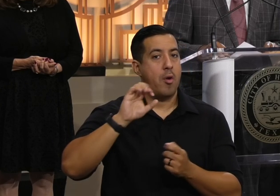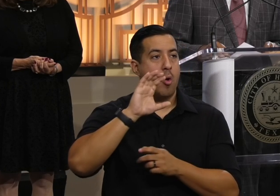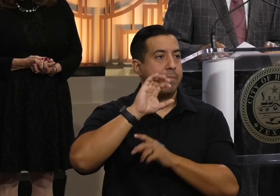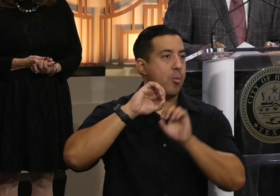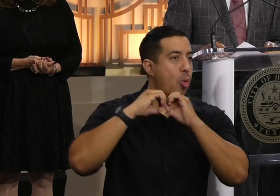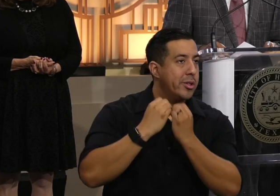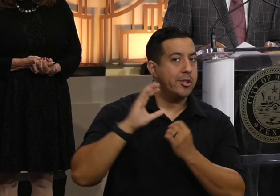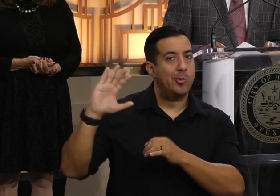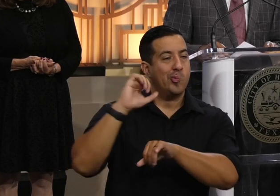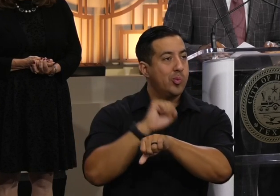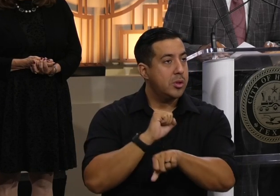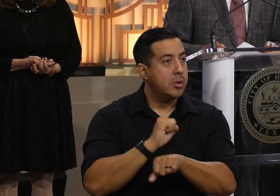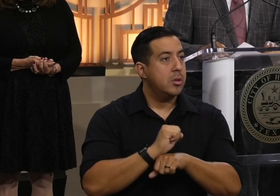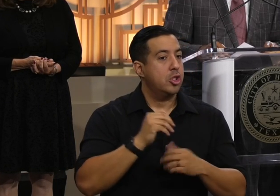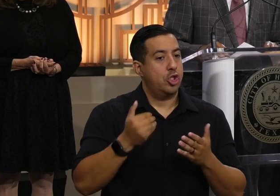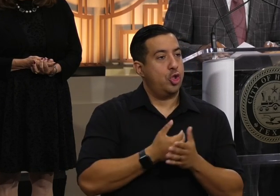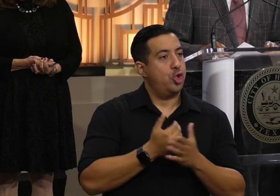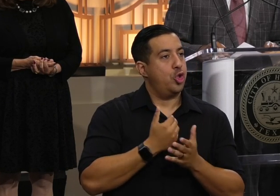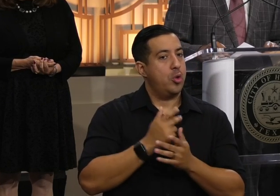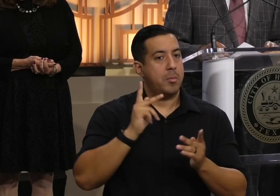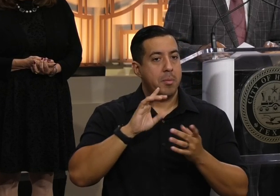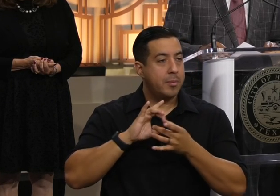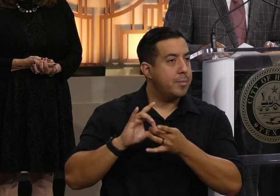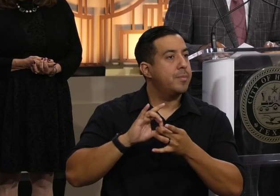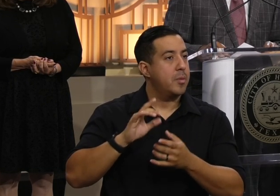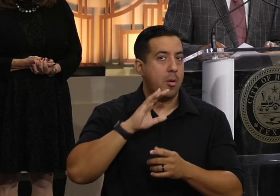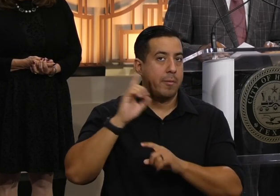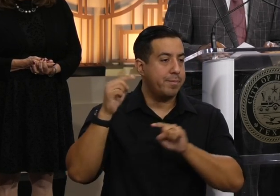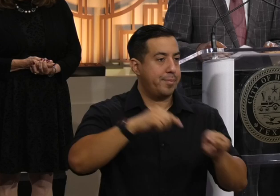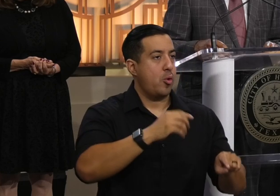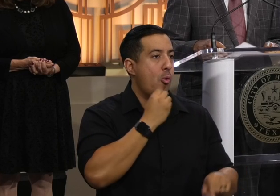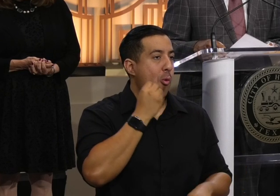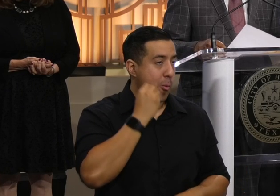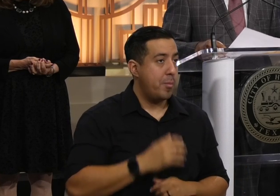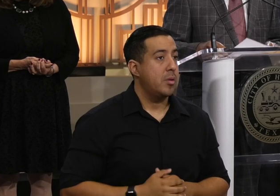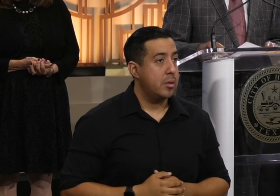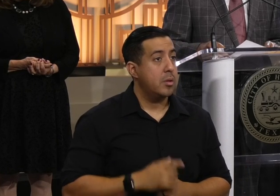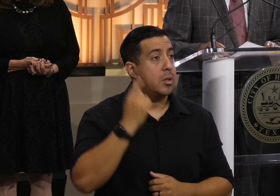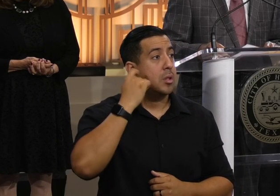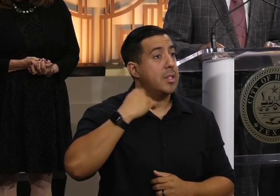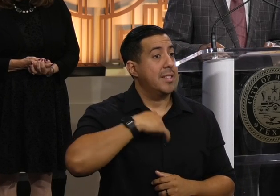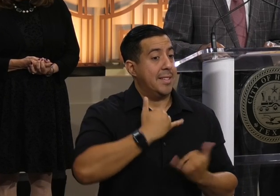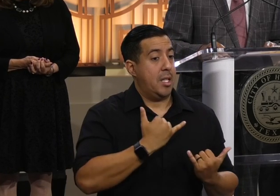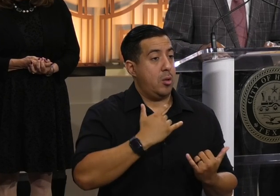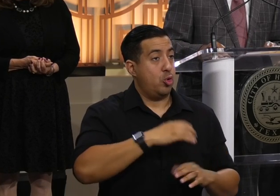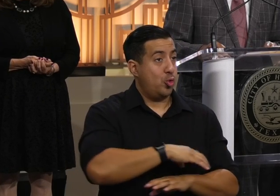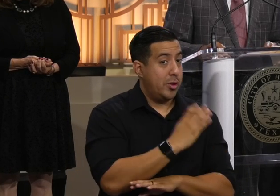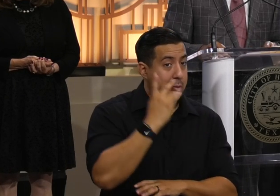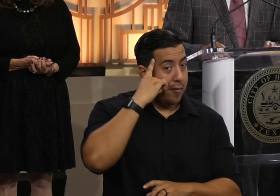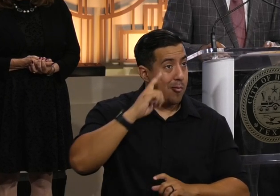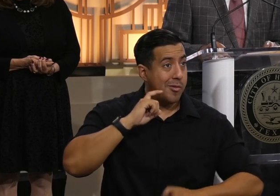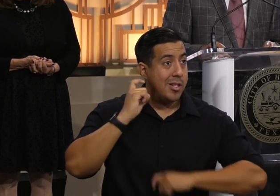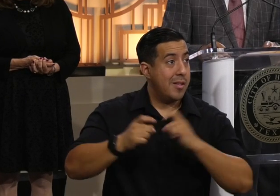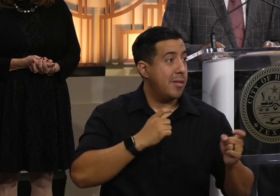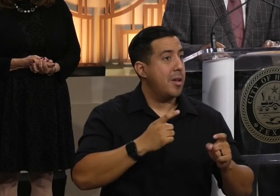and their work to help our new allies resettle in their new homes. The season of giving is upon us. And I ask all